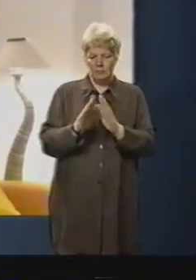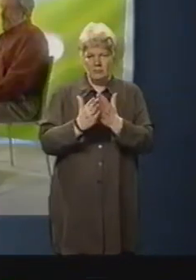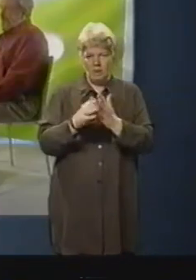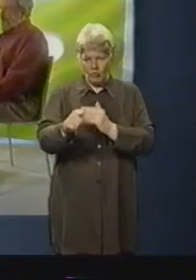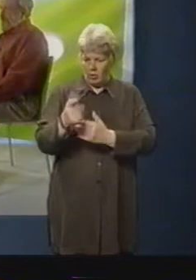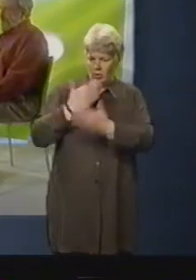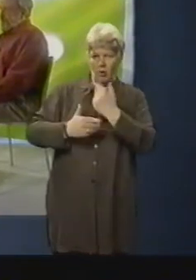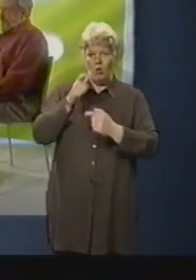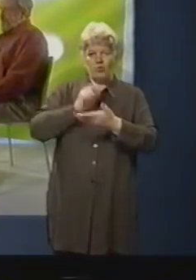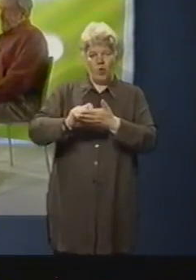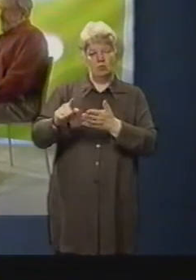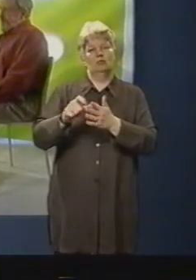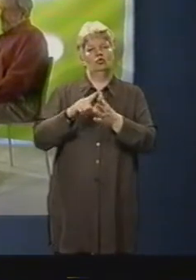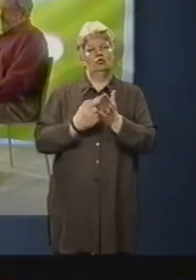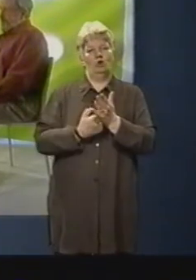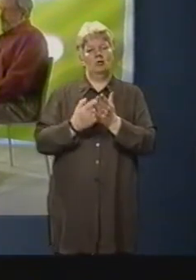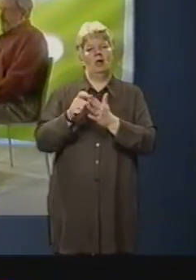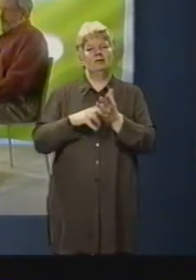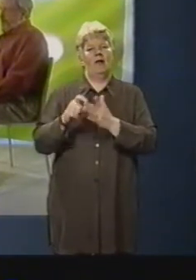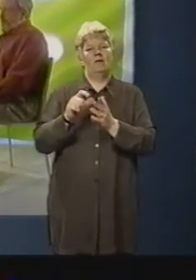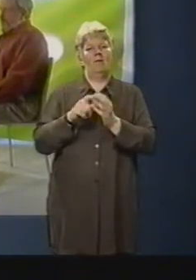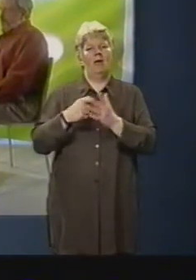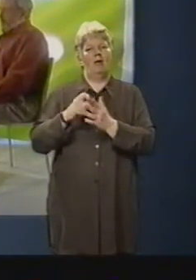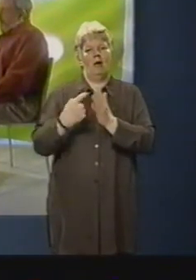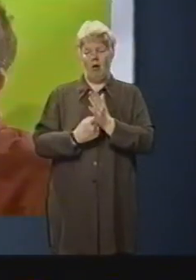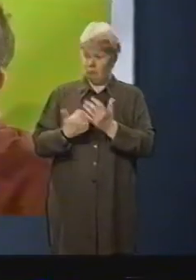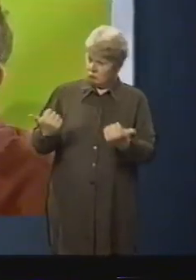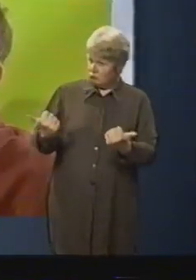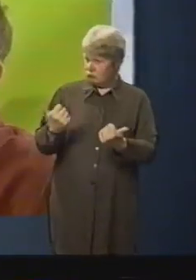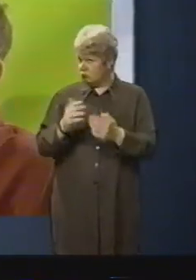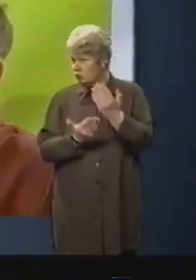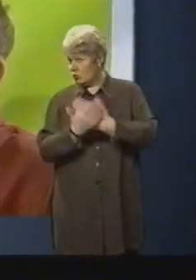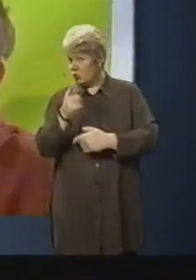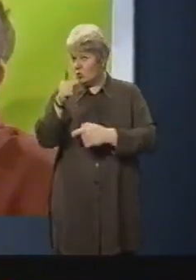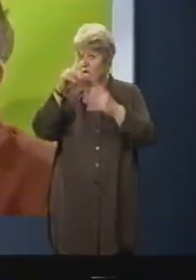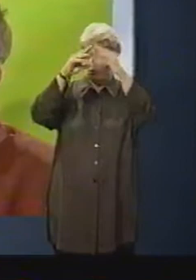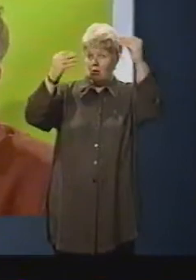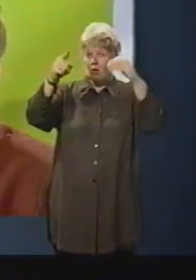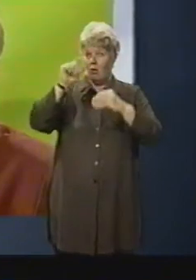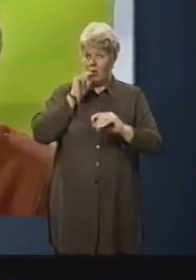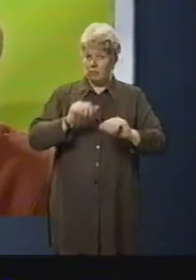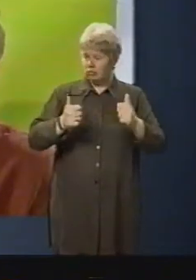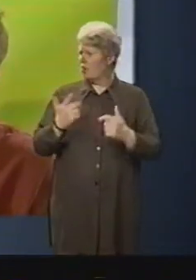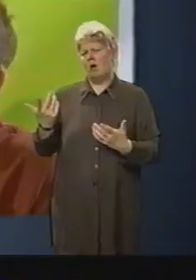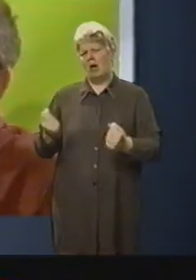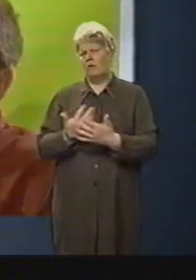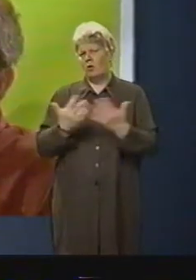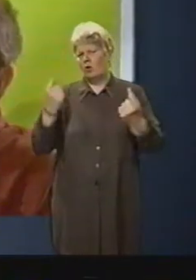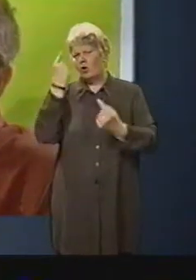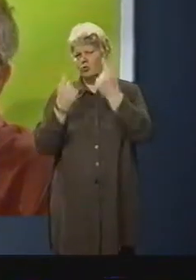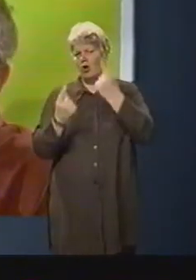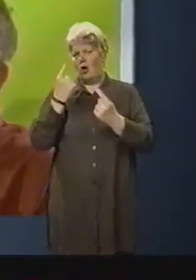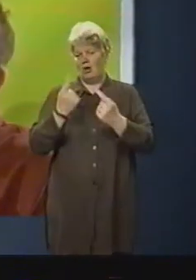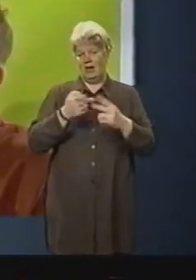Baker. Now, David, how good are our prospects for the International Space Station? Well, they're not good, Peter, and there are deep, serious concerns. If the Americans